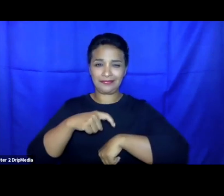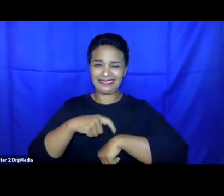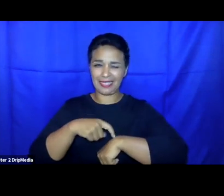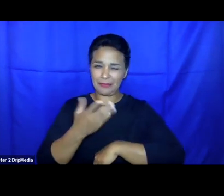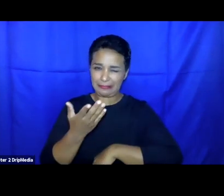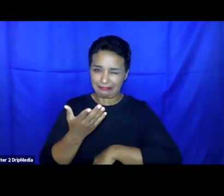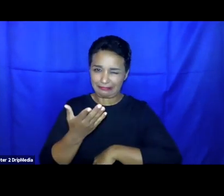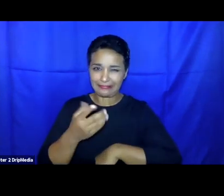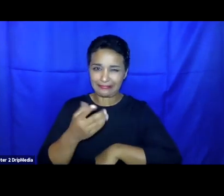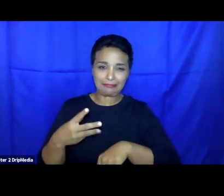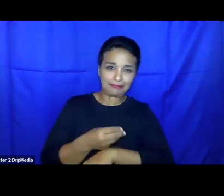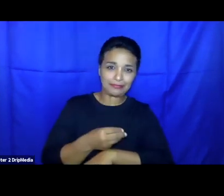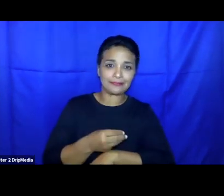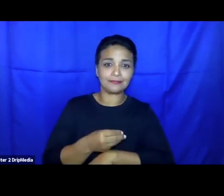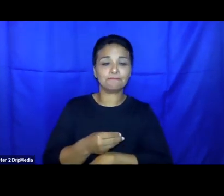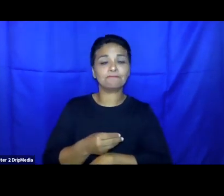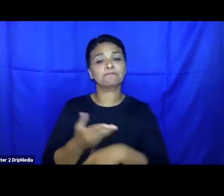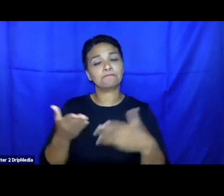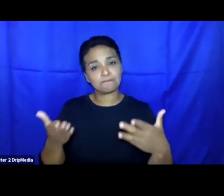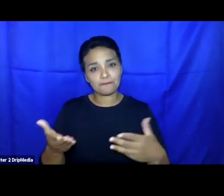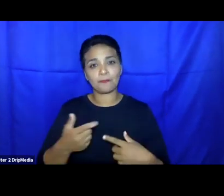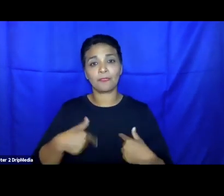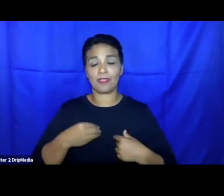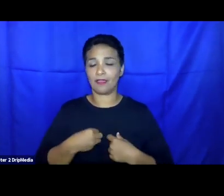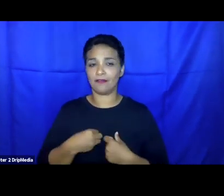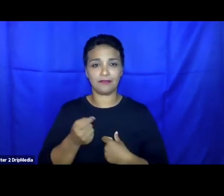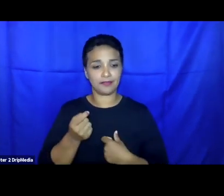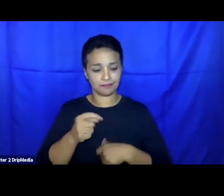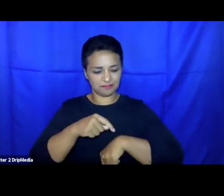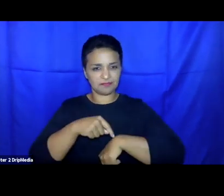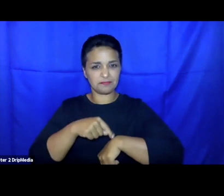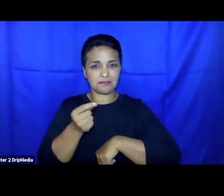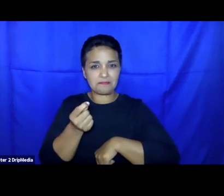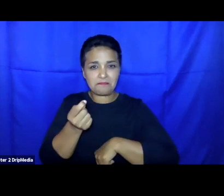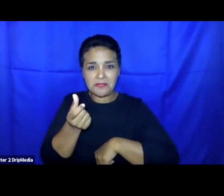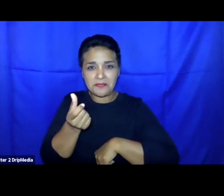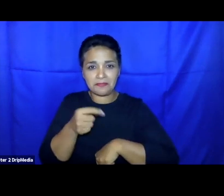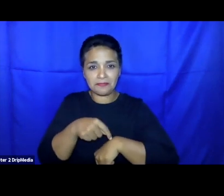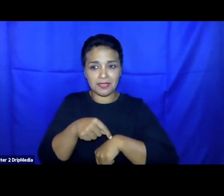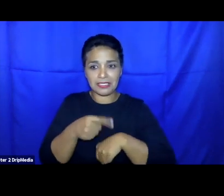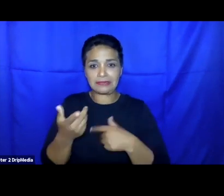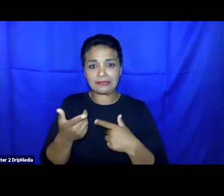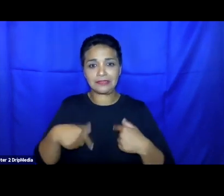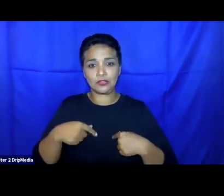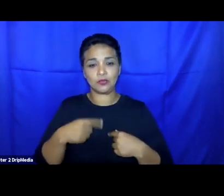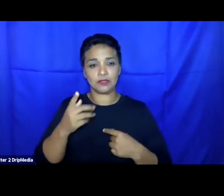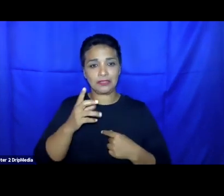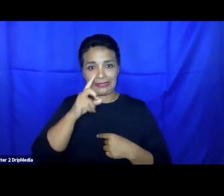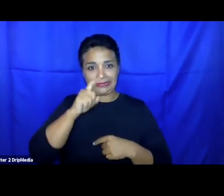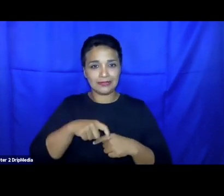this implies that we have only a few minutes left. So, we will need to revise a bit our schedule, and I would like